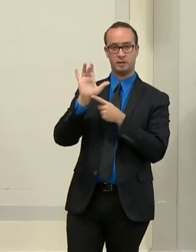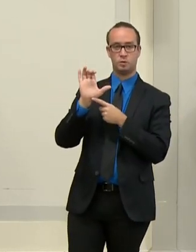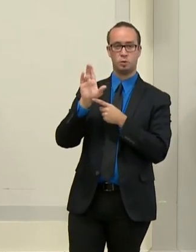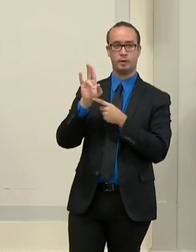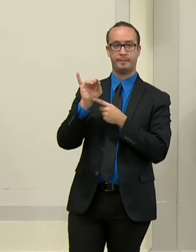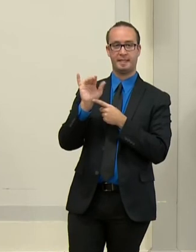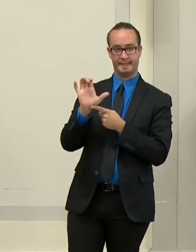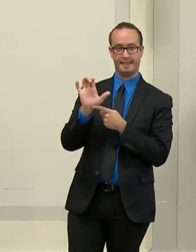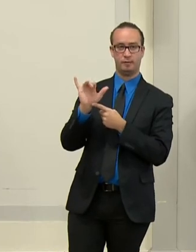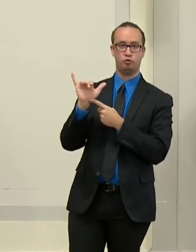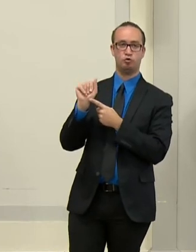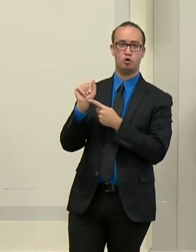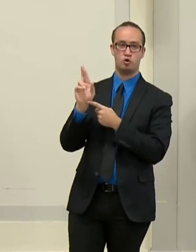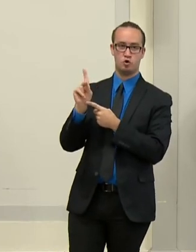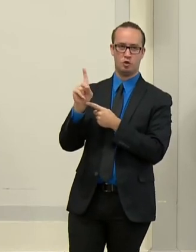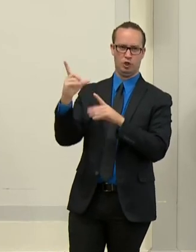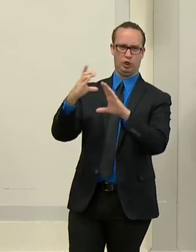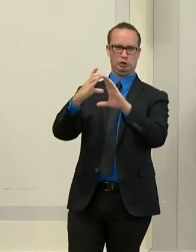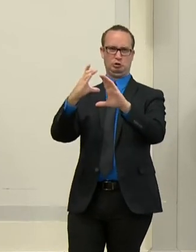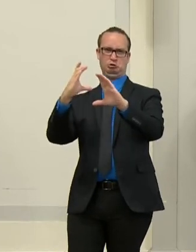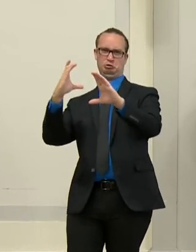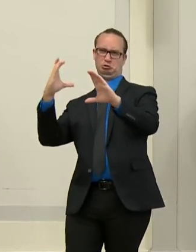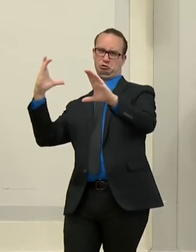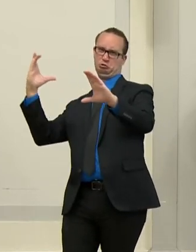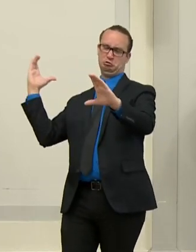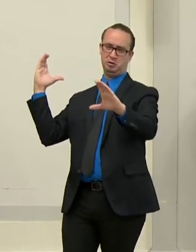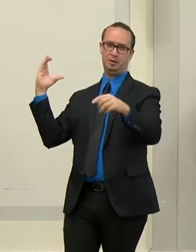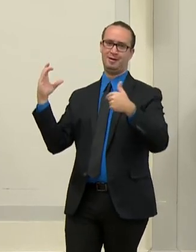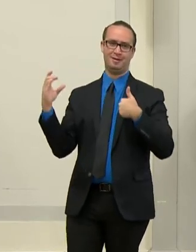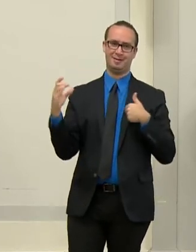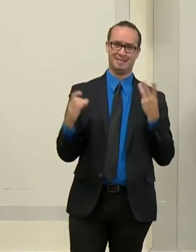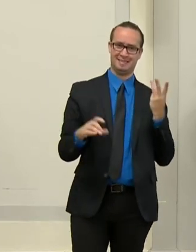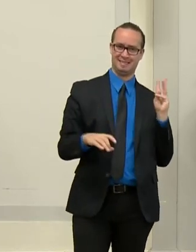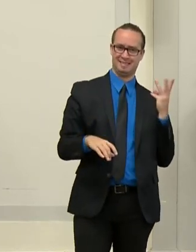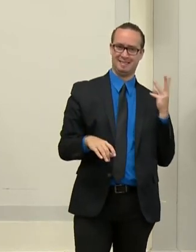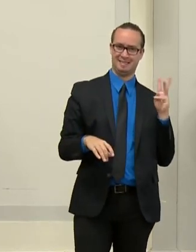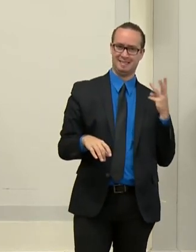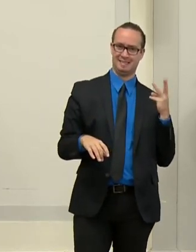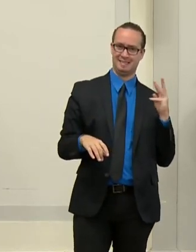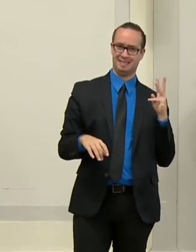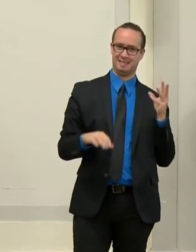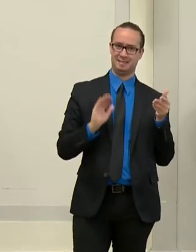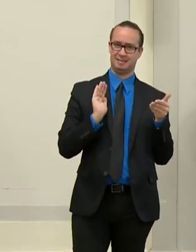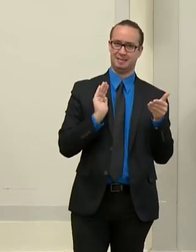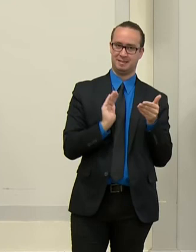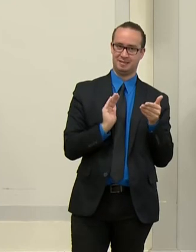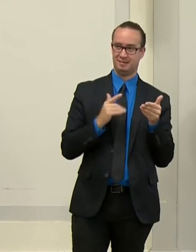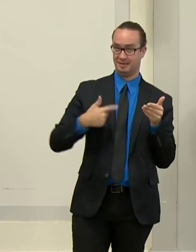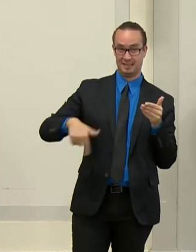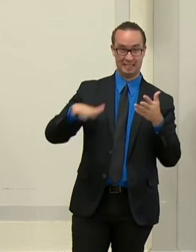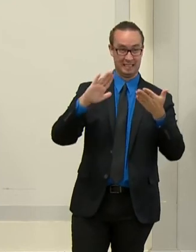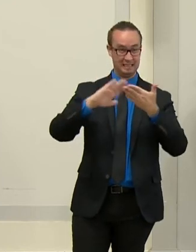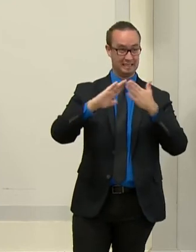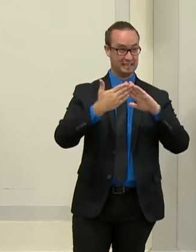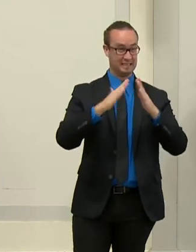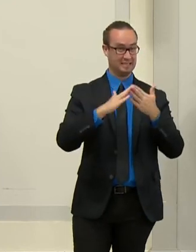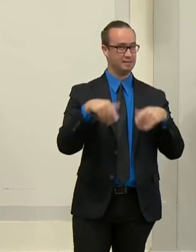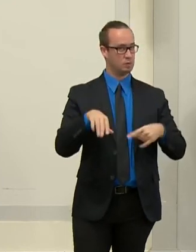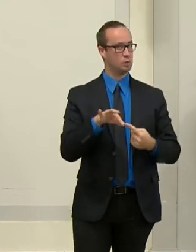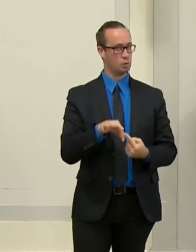and 20 cubic yard trucks. Baltimore City is unique in the the way that the alleys are structured.